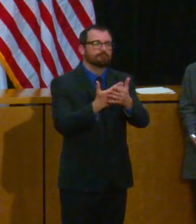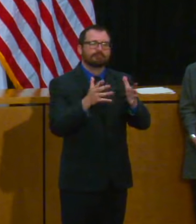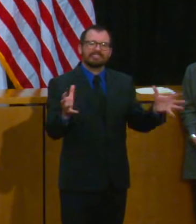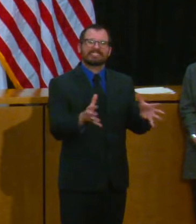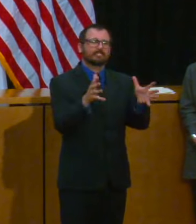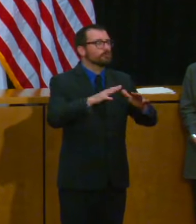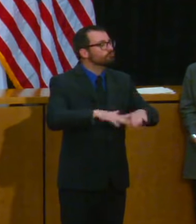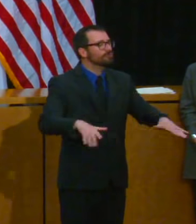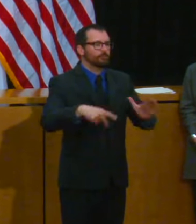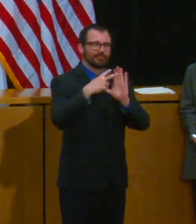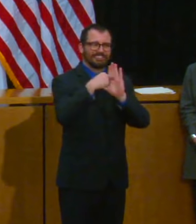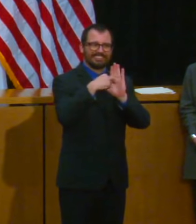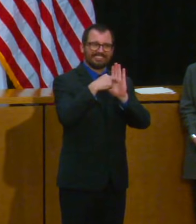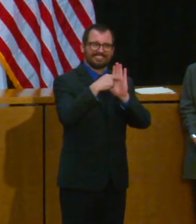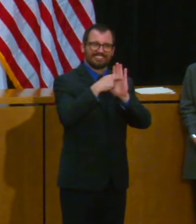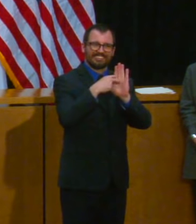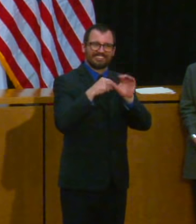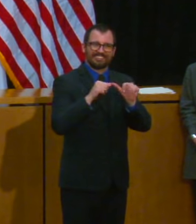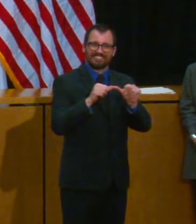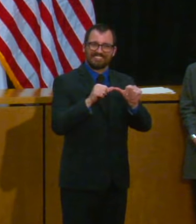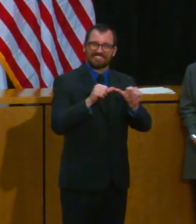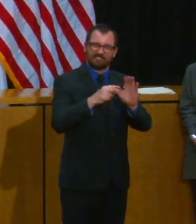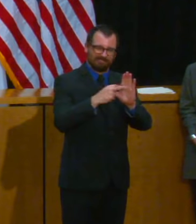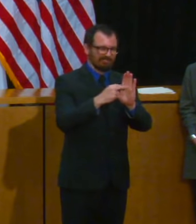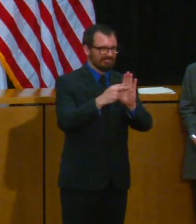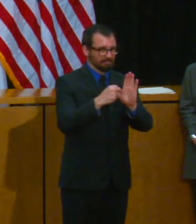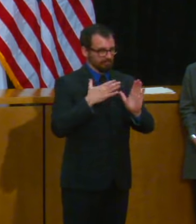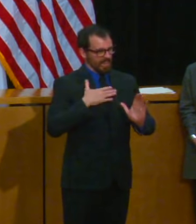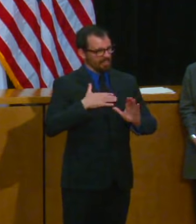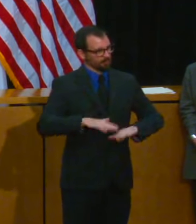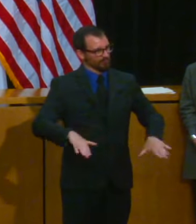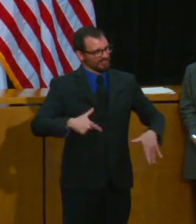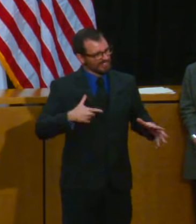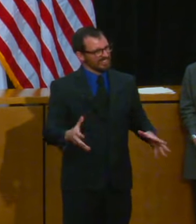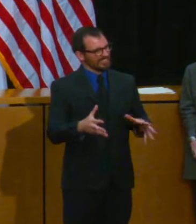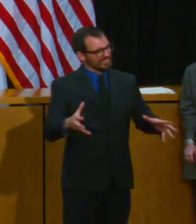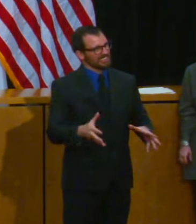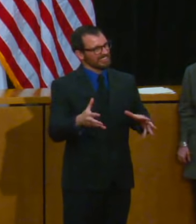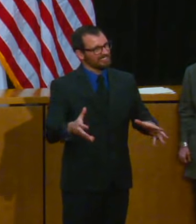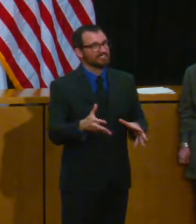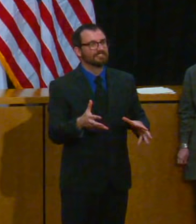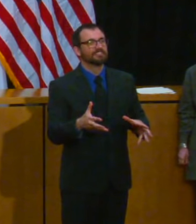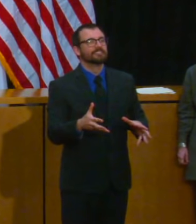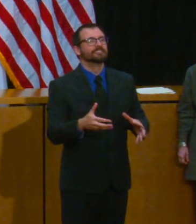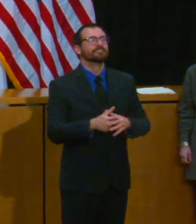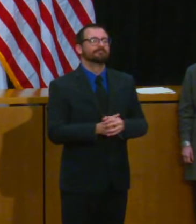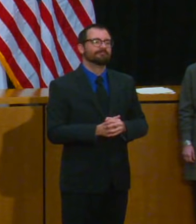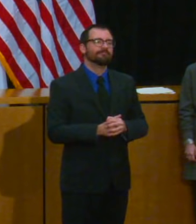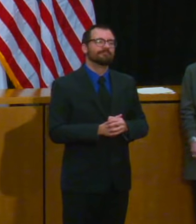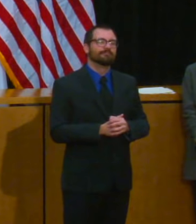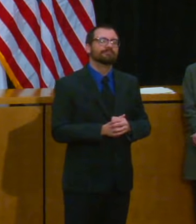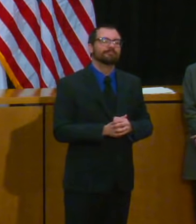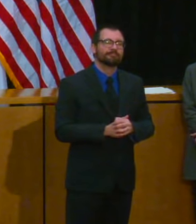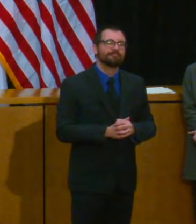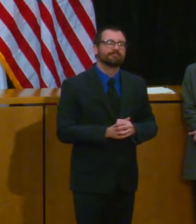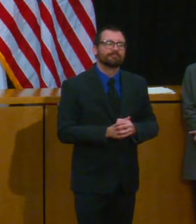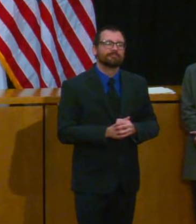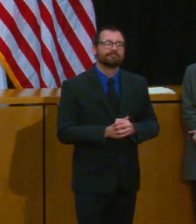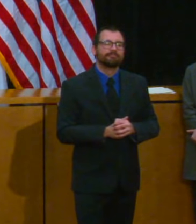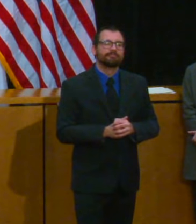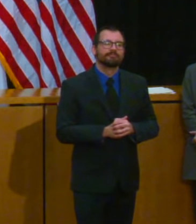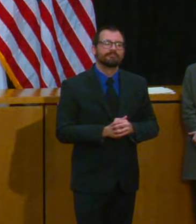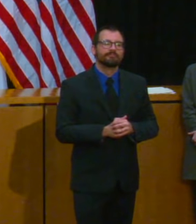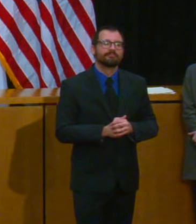hers decided to create a book club because it would give the two of them plus a number of their friends a reason to chat